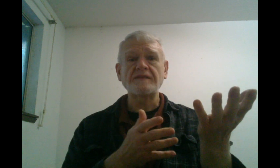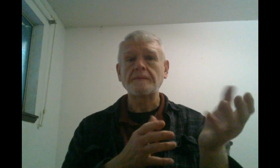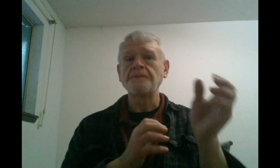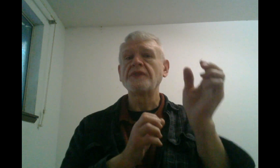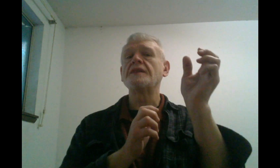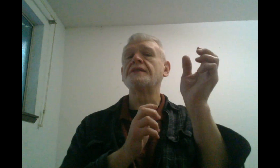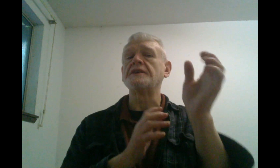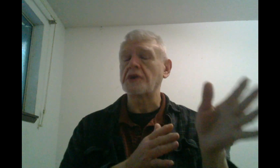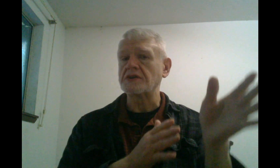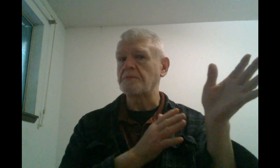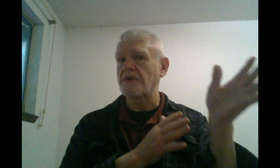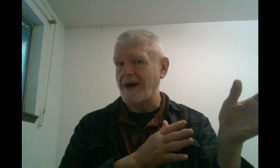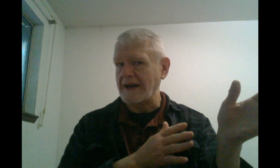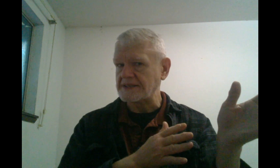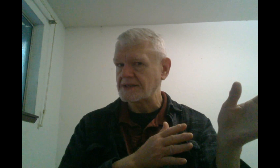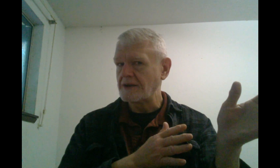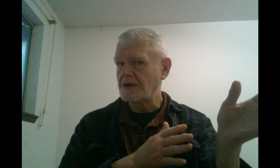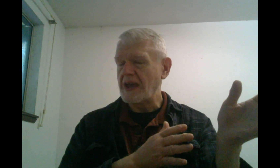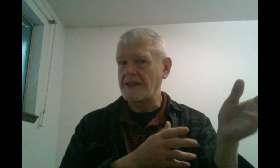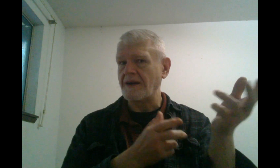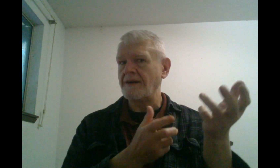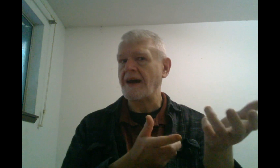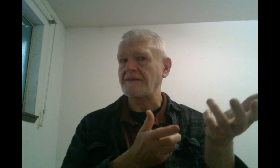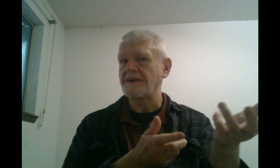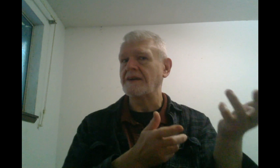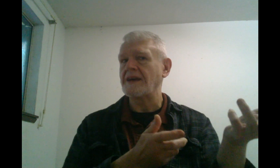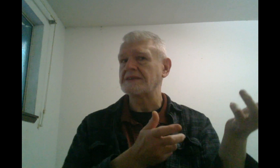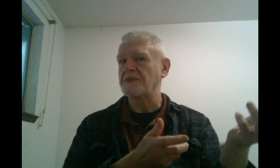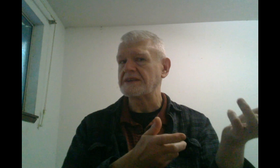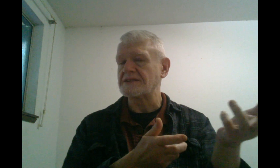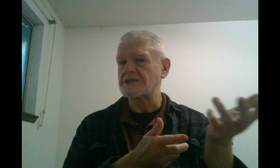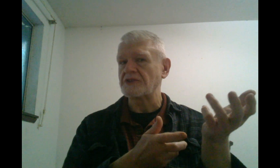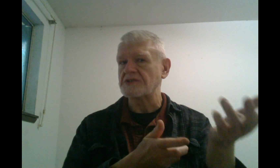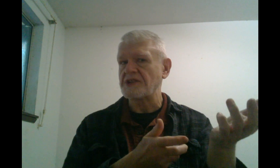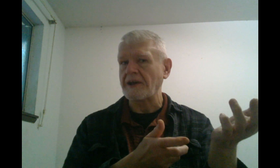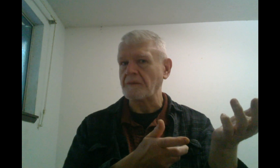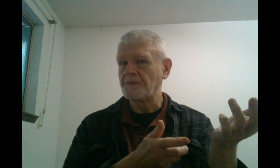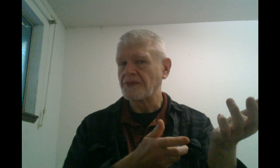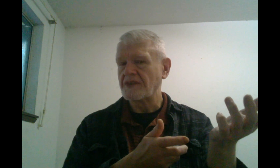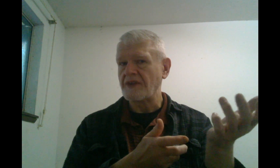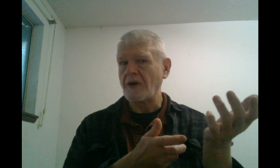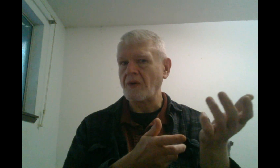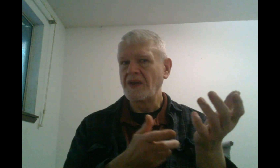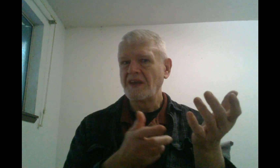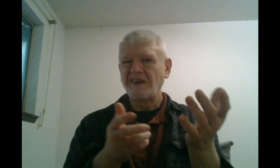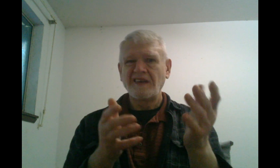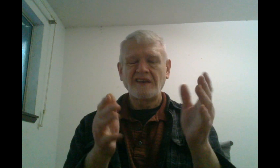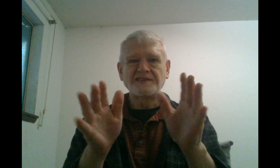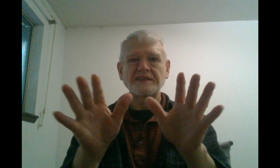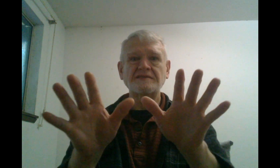of it, the church provides, and they're not very nice places that they're staying. So, seems